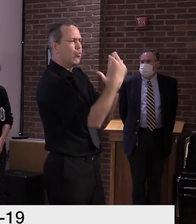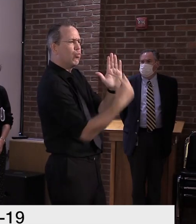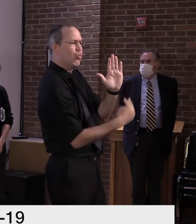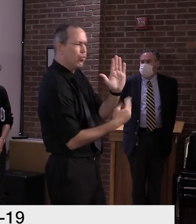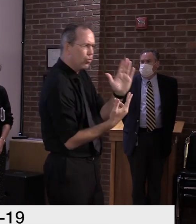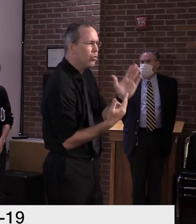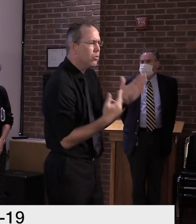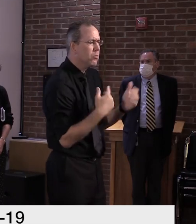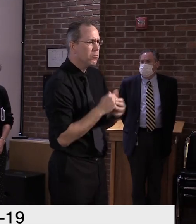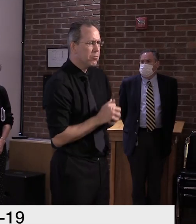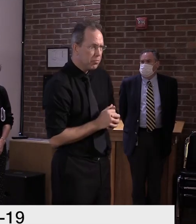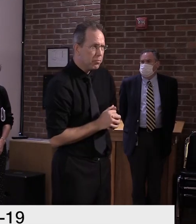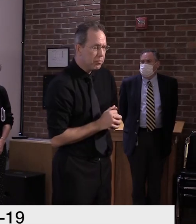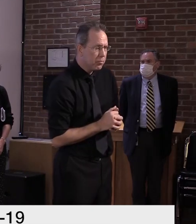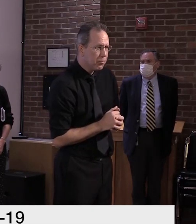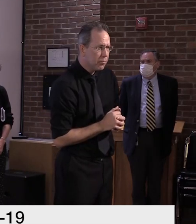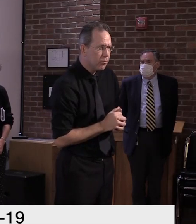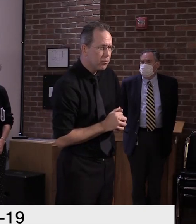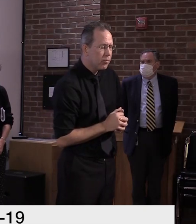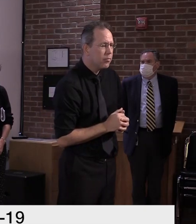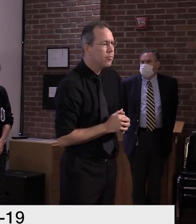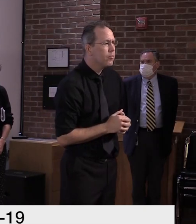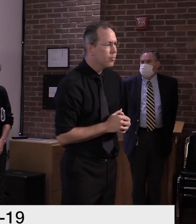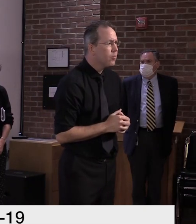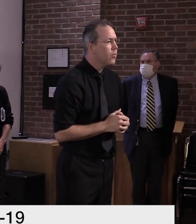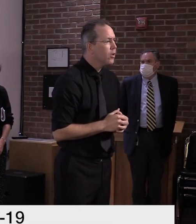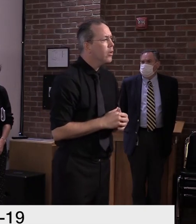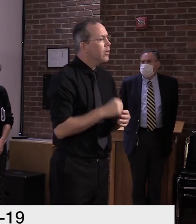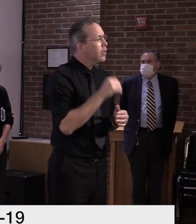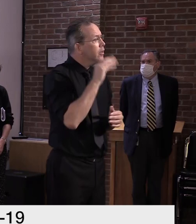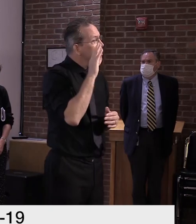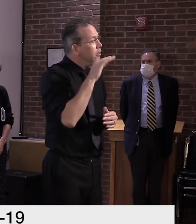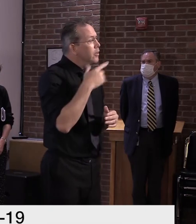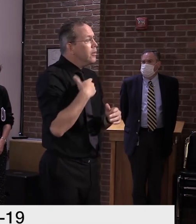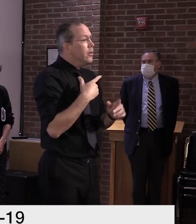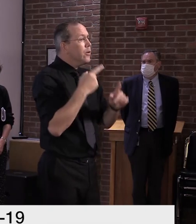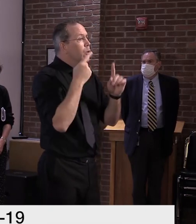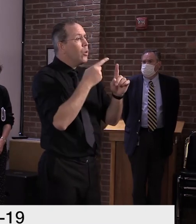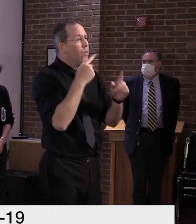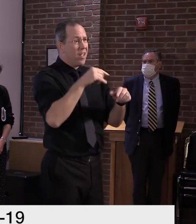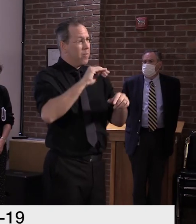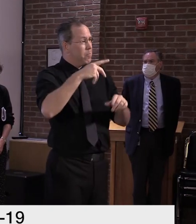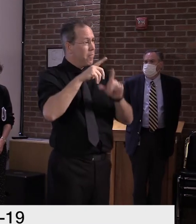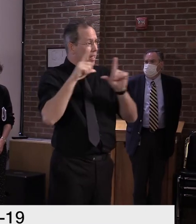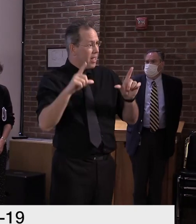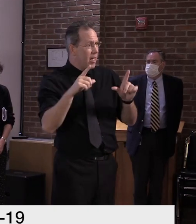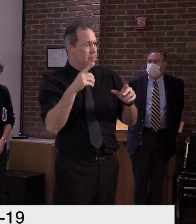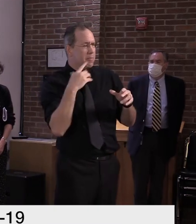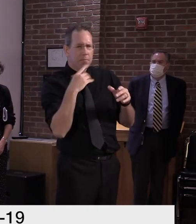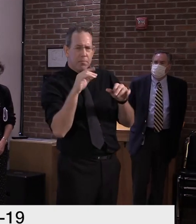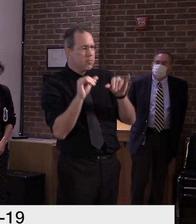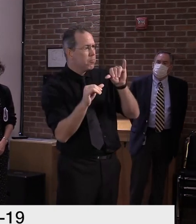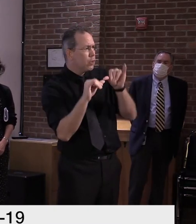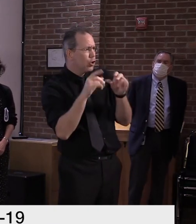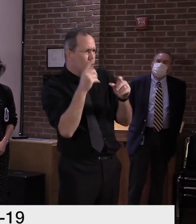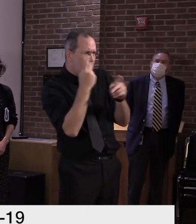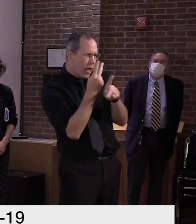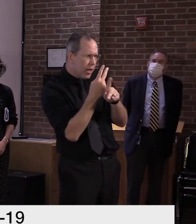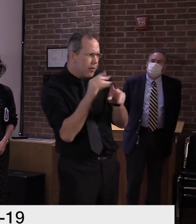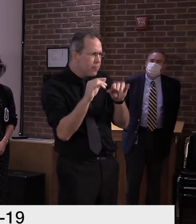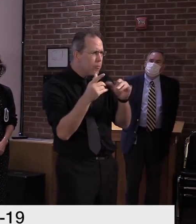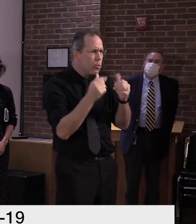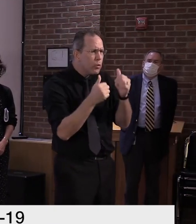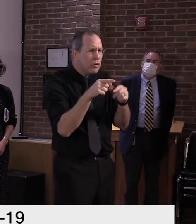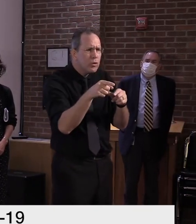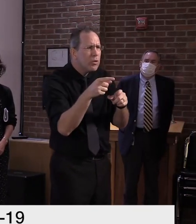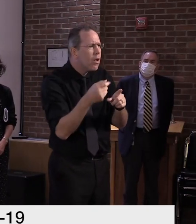information for the update this week. We really were trying to measure what is the experience of the virus in certain parts of the area around